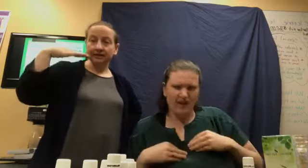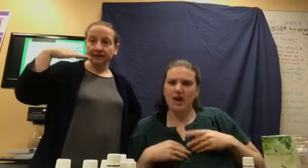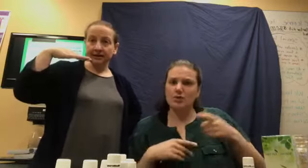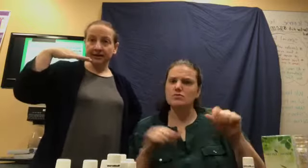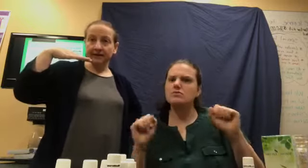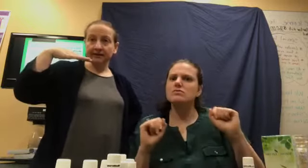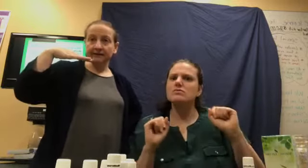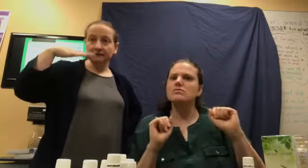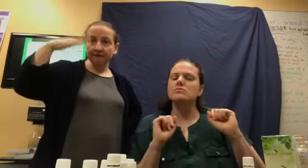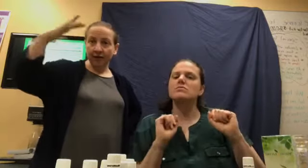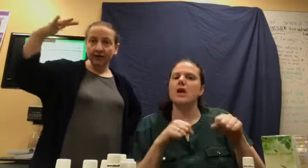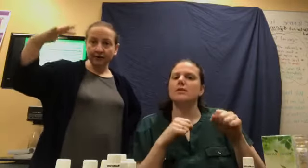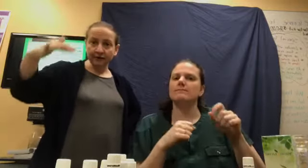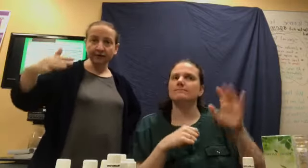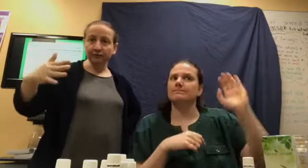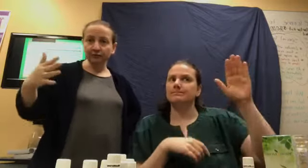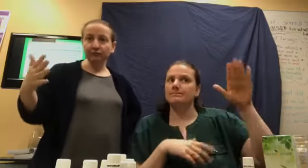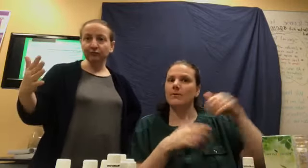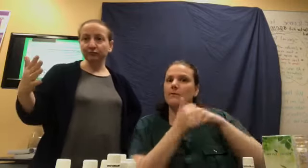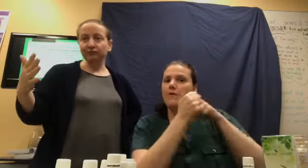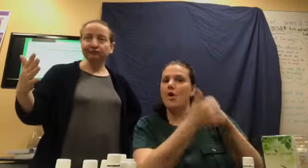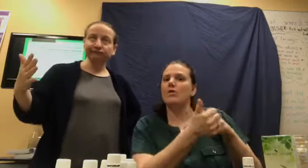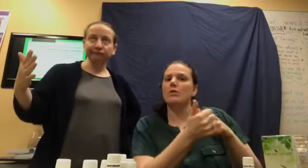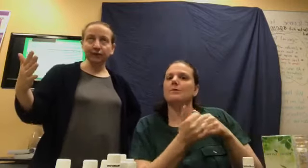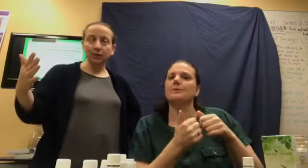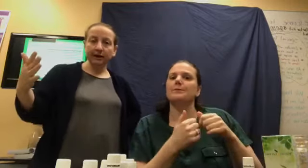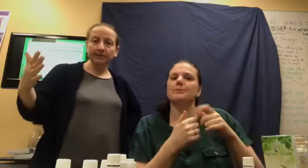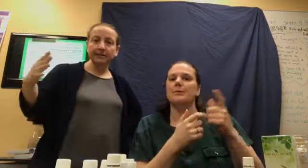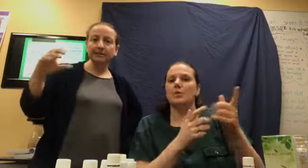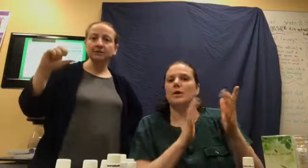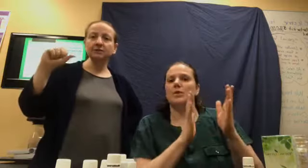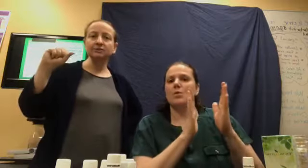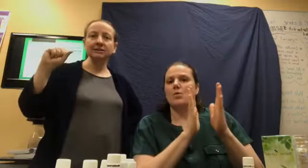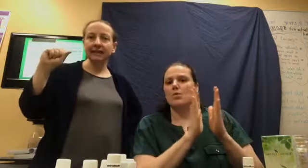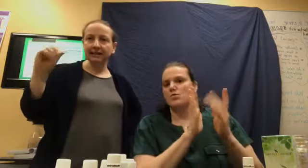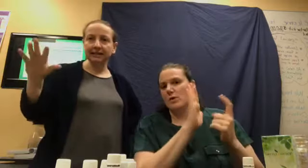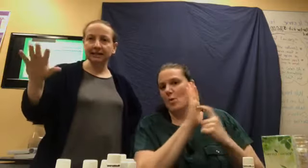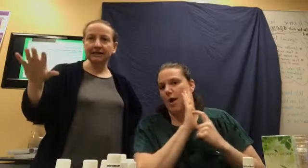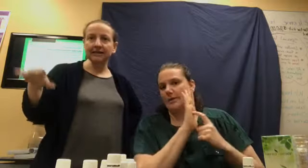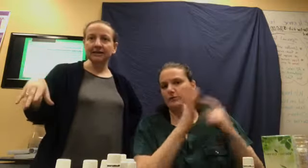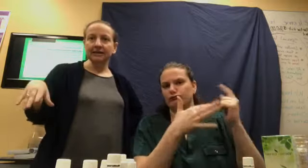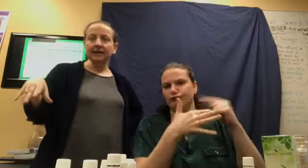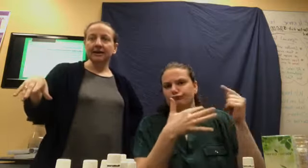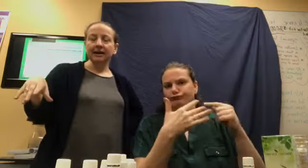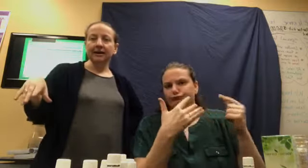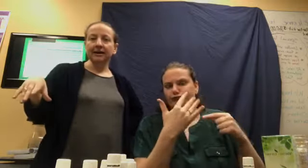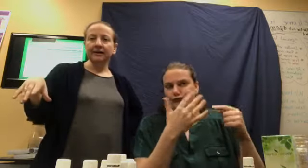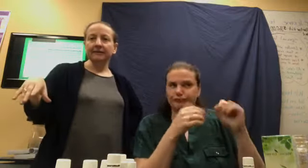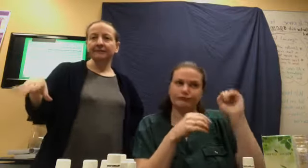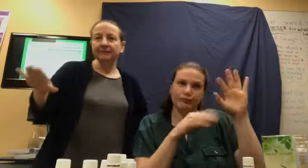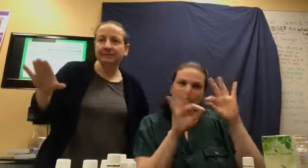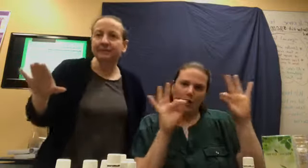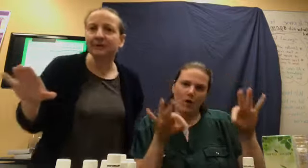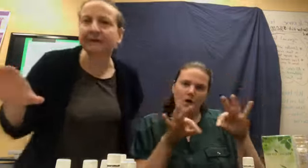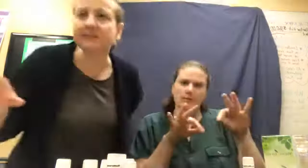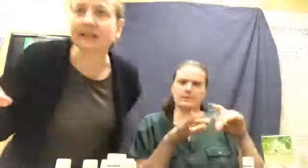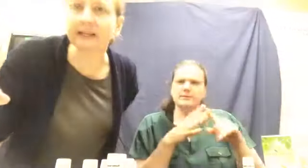follow the requirements to send in. Let me see what you have to send in.